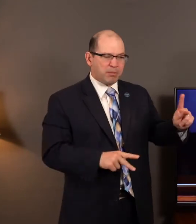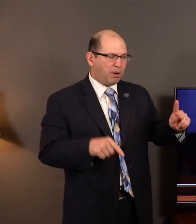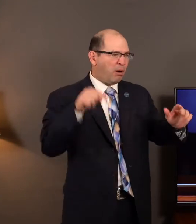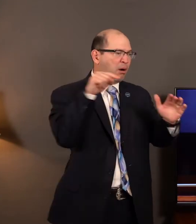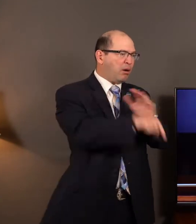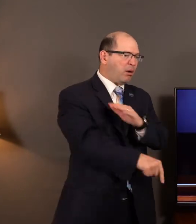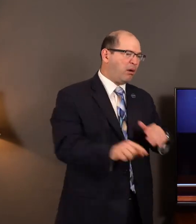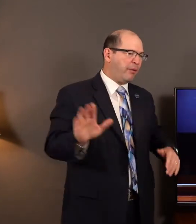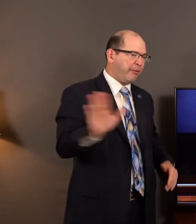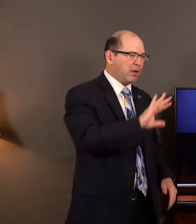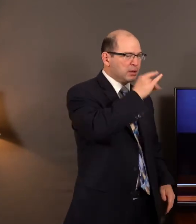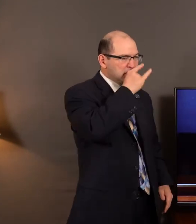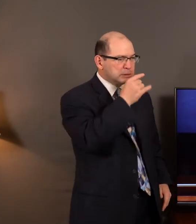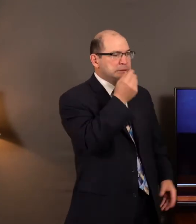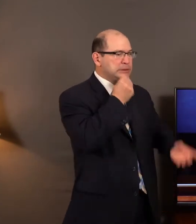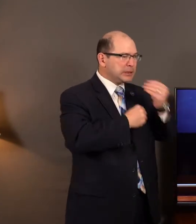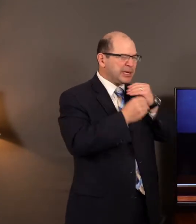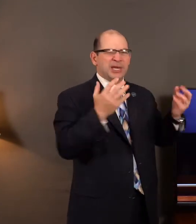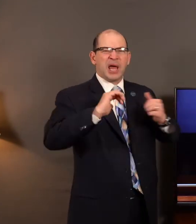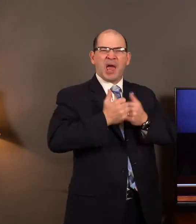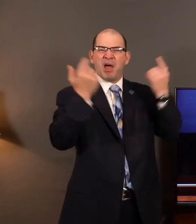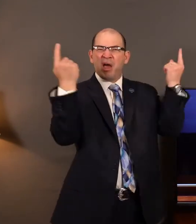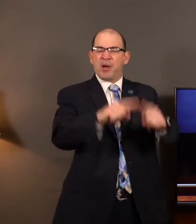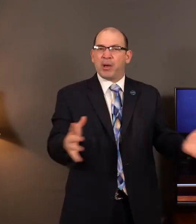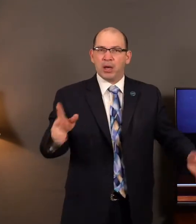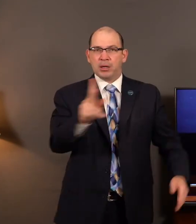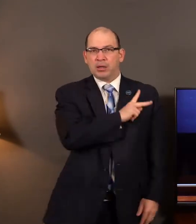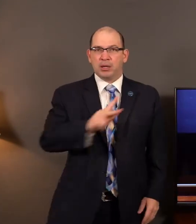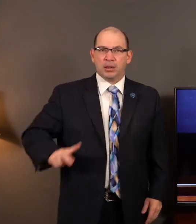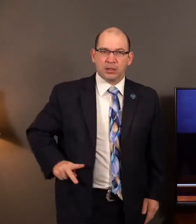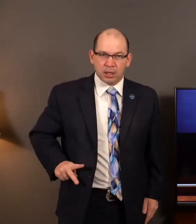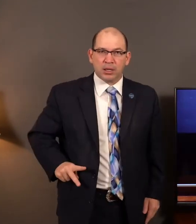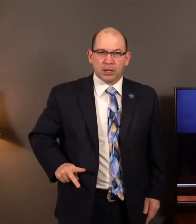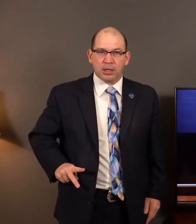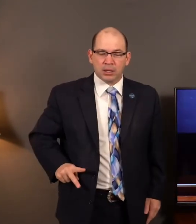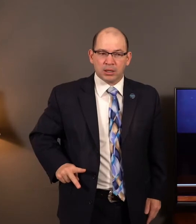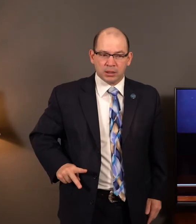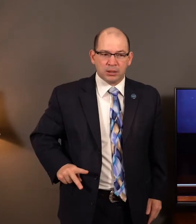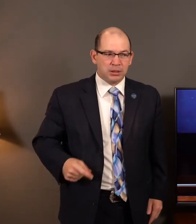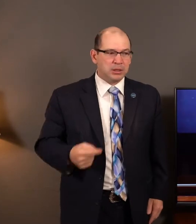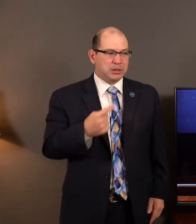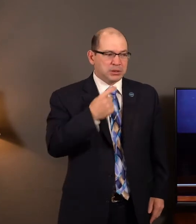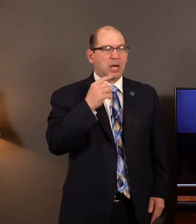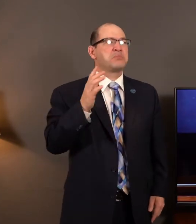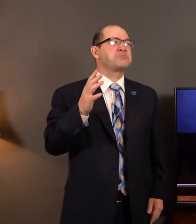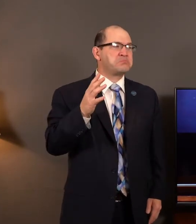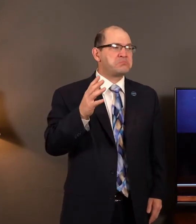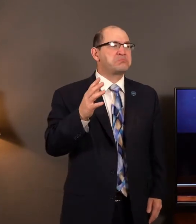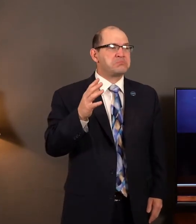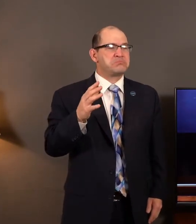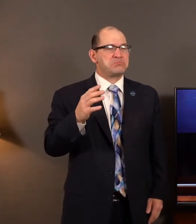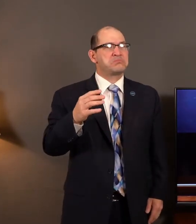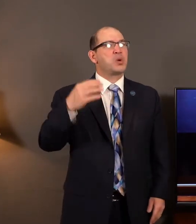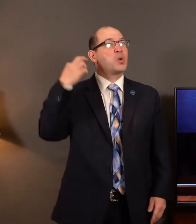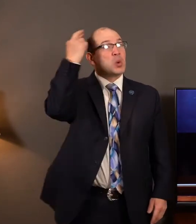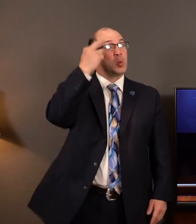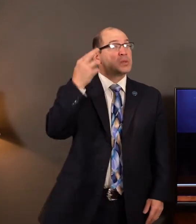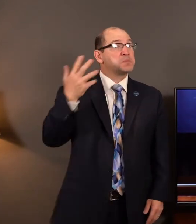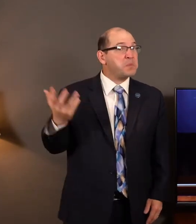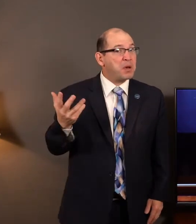are eating their children. How did we get here? And the king, as the city is looking upon him for an answer, said, I'll tell you how we got here. And I'll